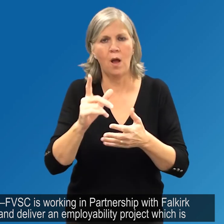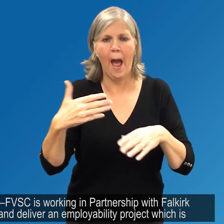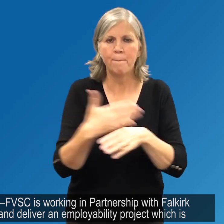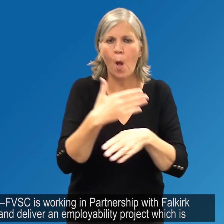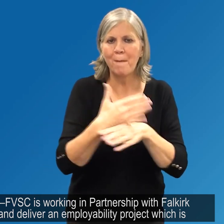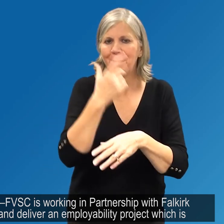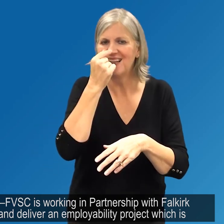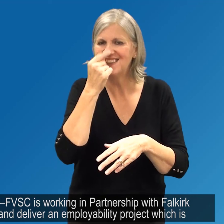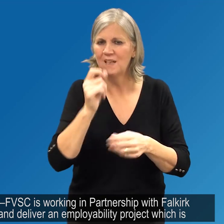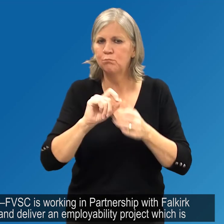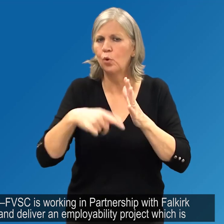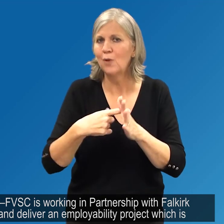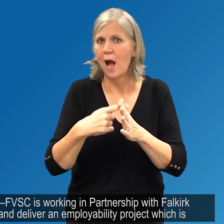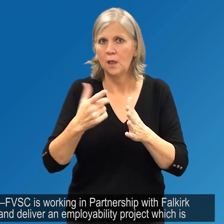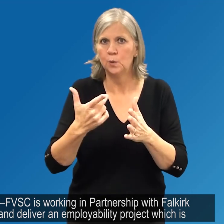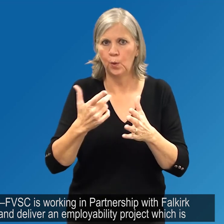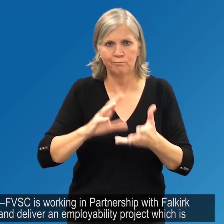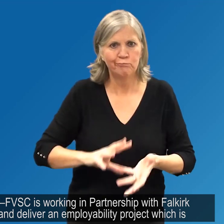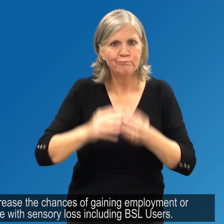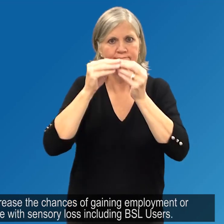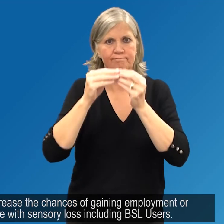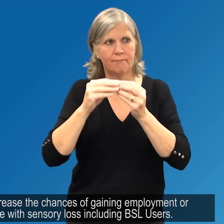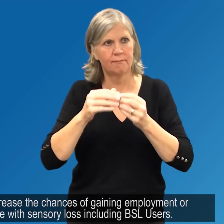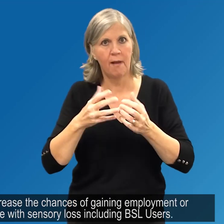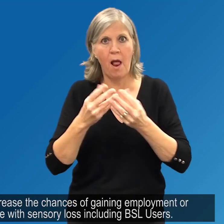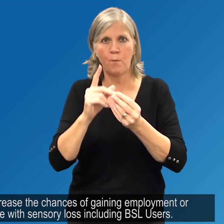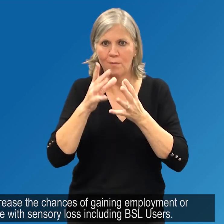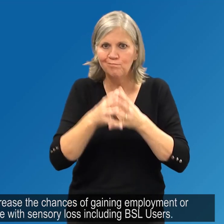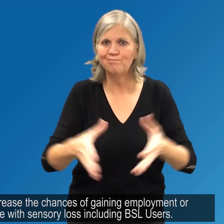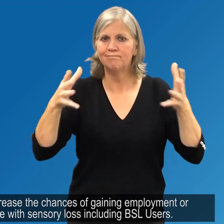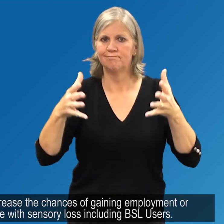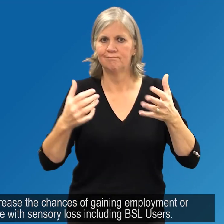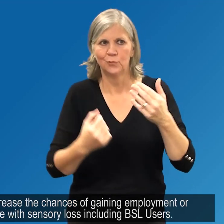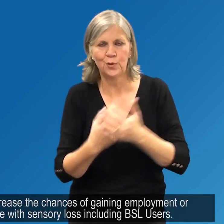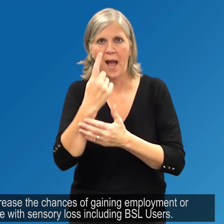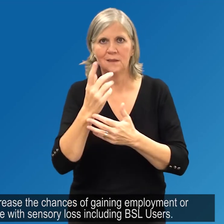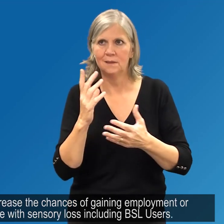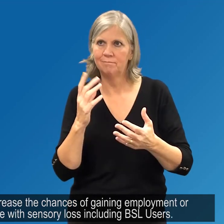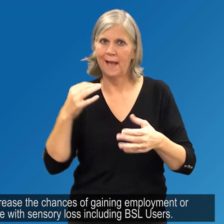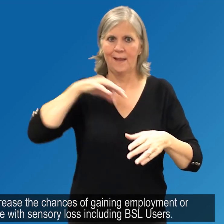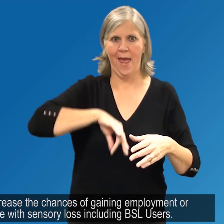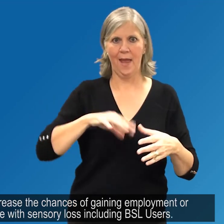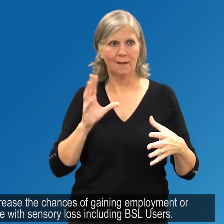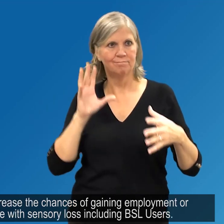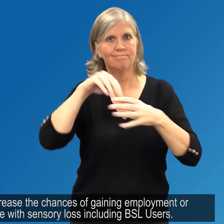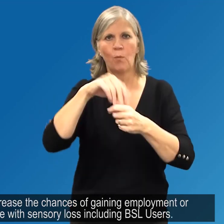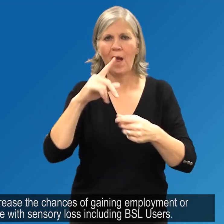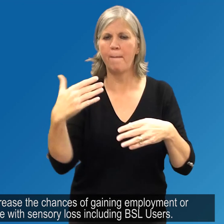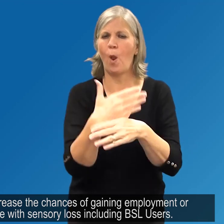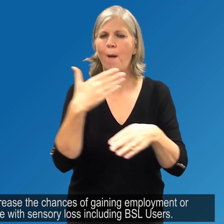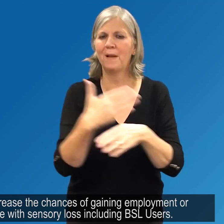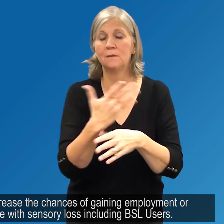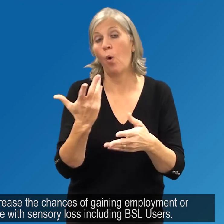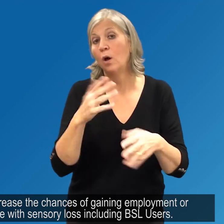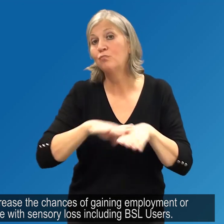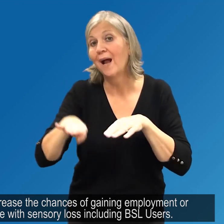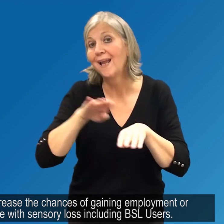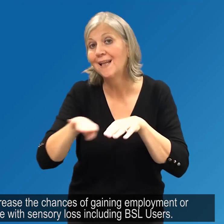which is designed to help increase the chances of gaining employment or training for people with sensory loss including BSL